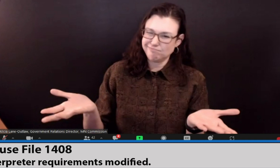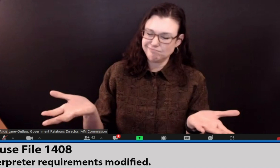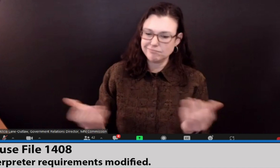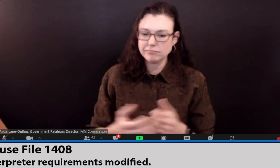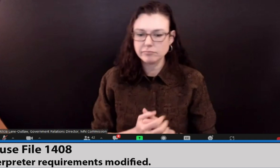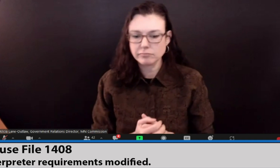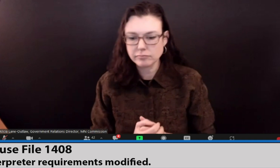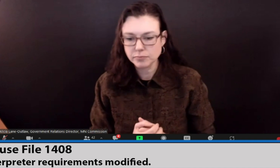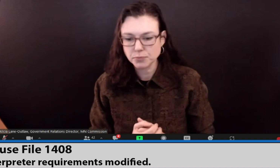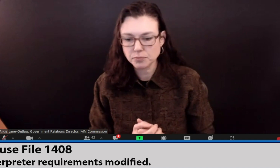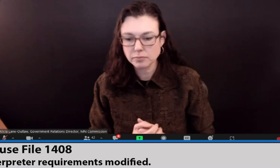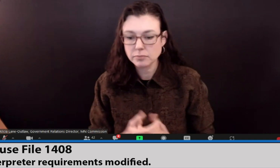the state of Minnesota.